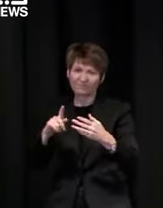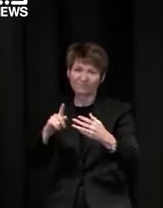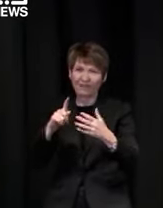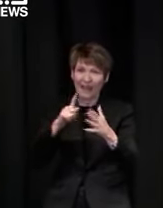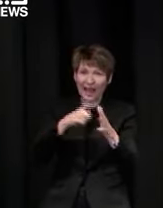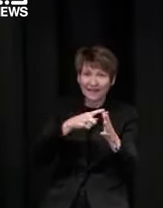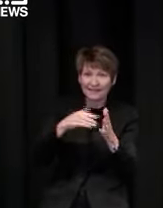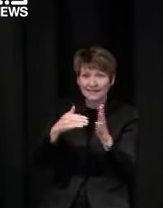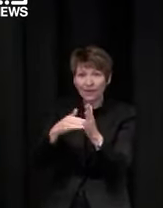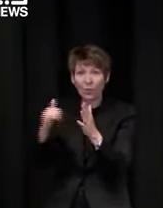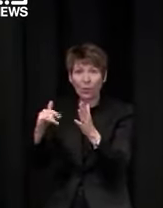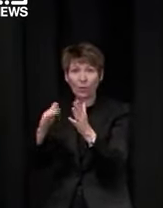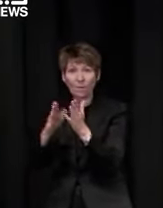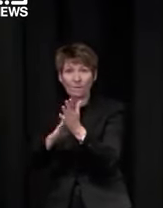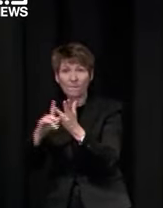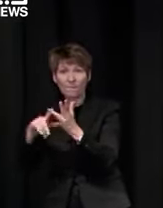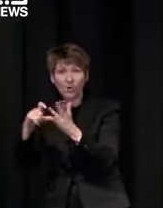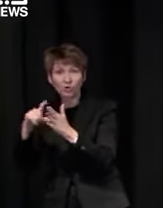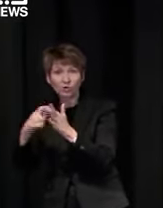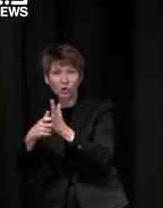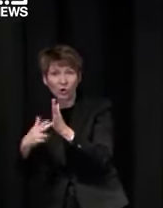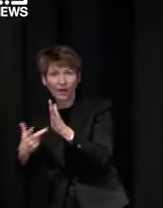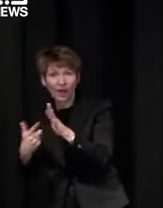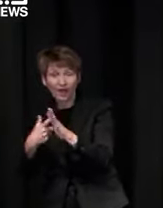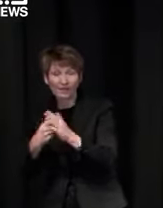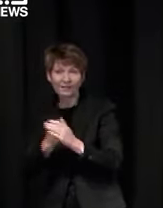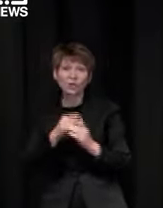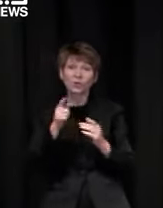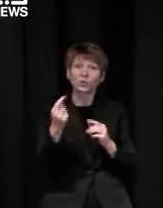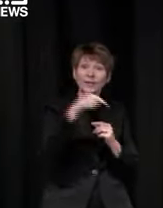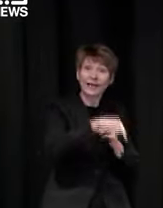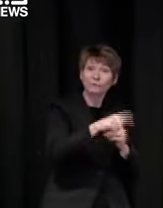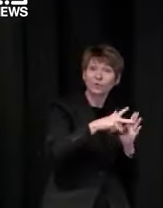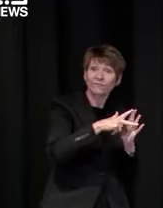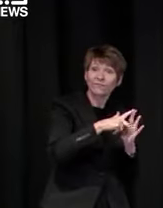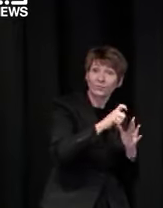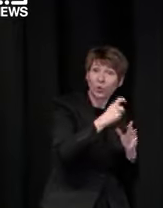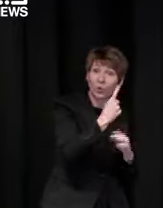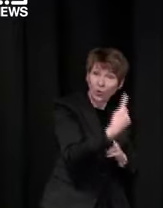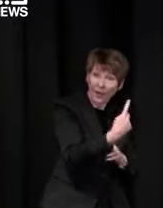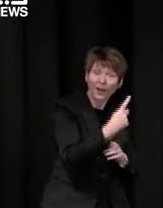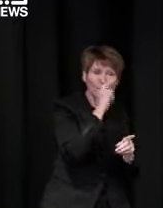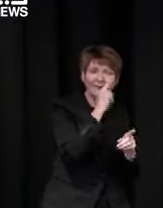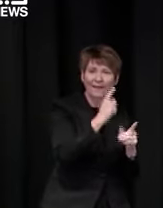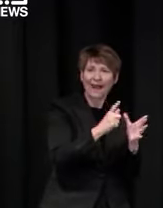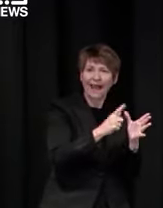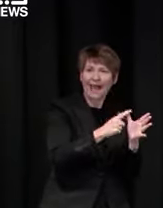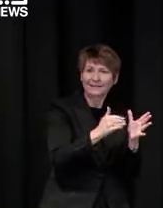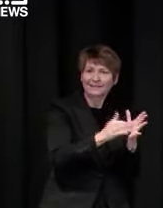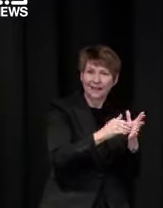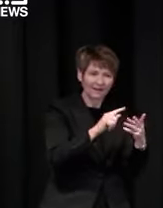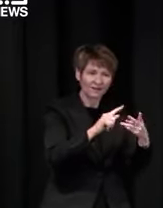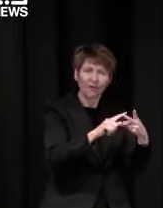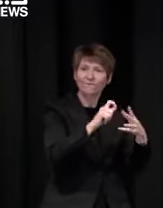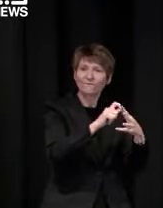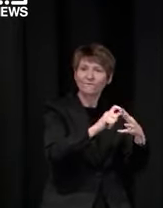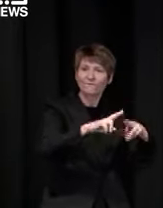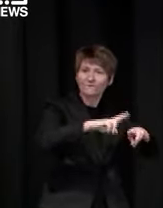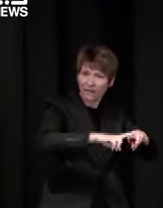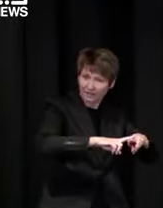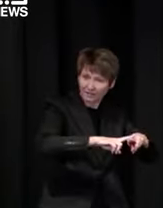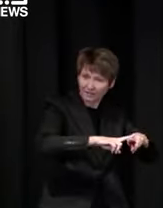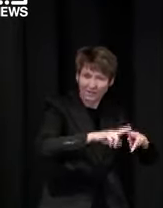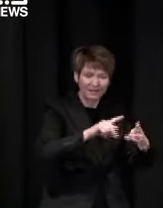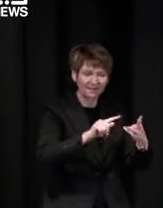vaccine our state hubs for astrazeneca or pfizer there's no moderna in our state hubs at this point and then gps have got astrazeneca